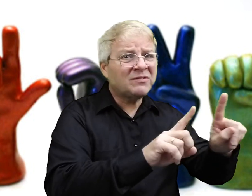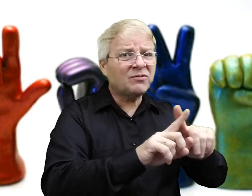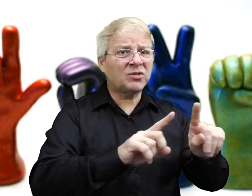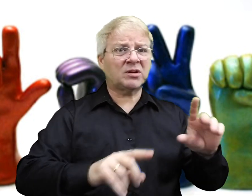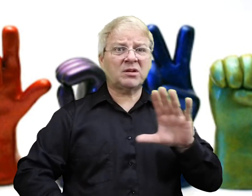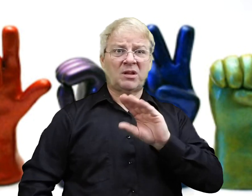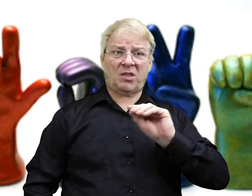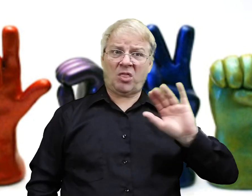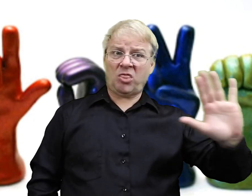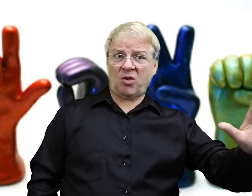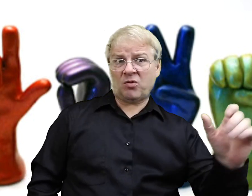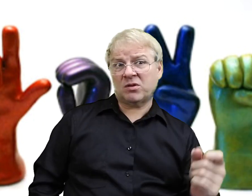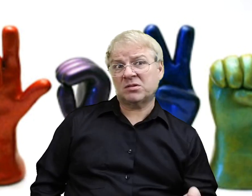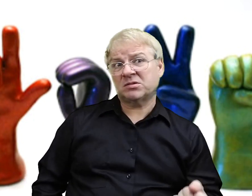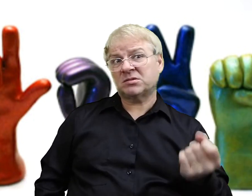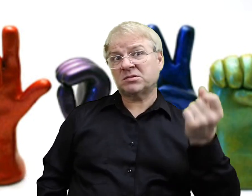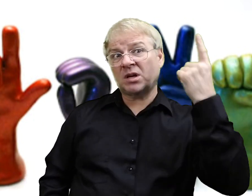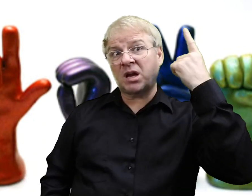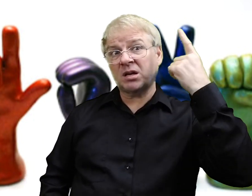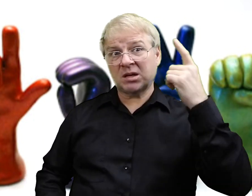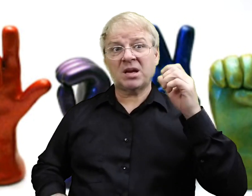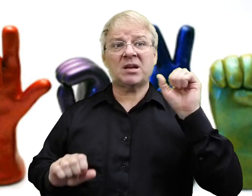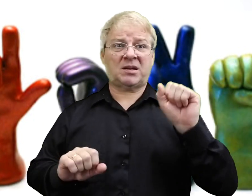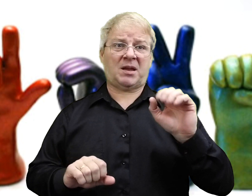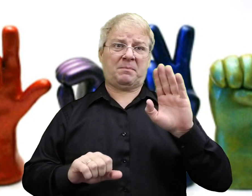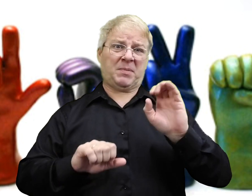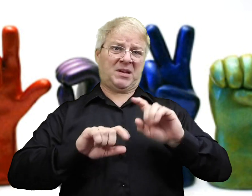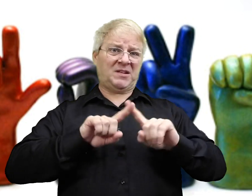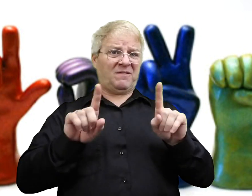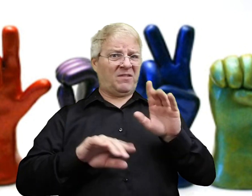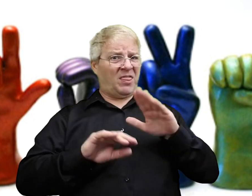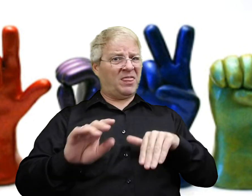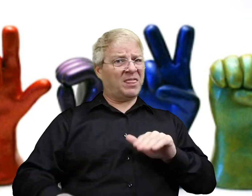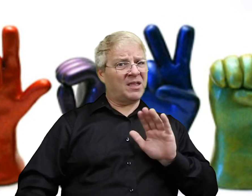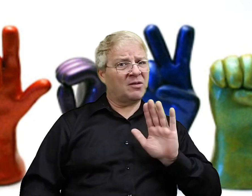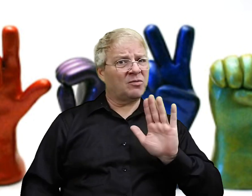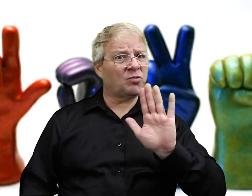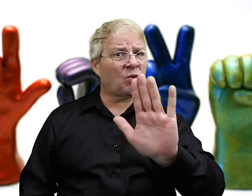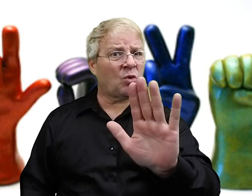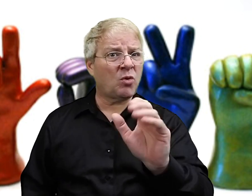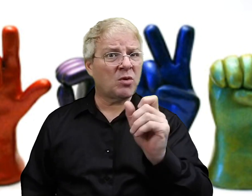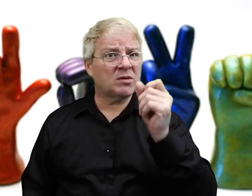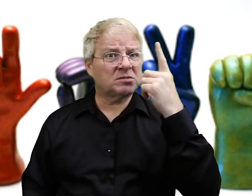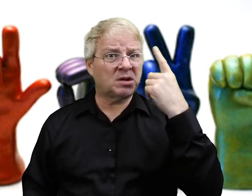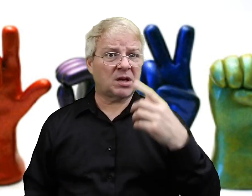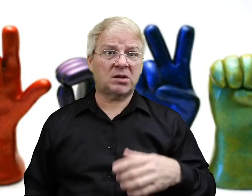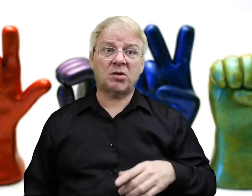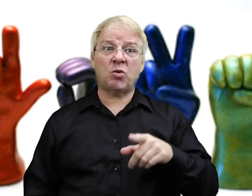learned to communicate differently. And their understandings of a particular sign might be different. Than what your